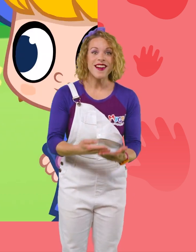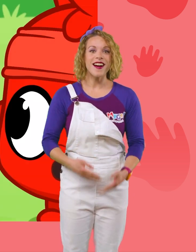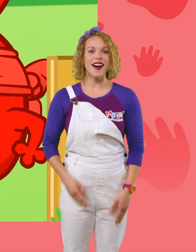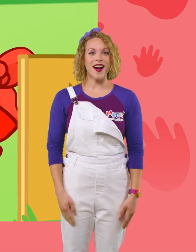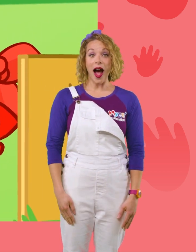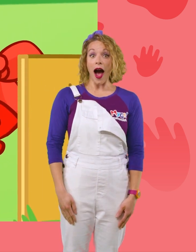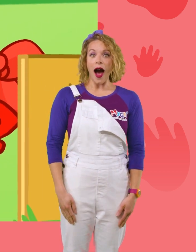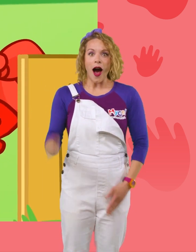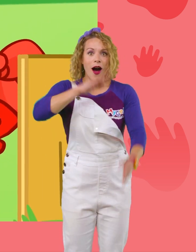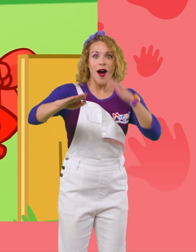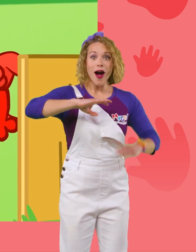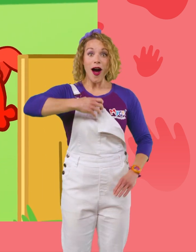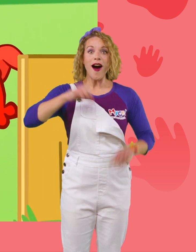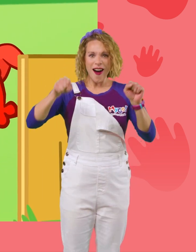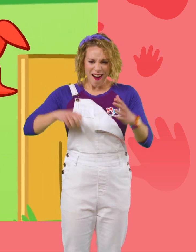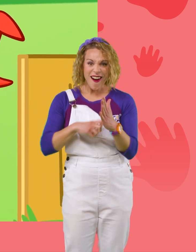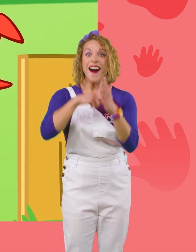Ninja Morple can climb!